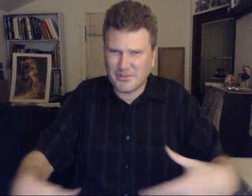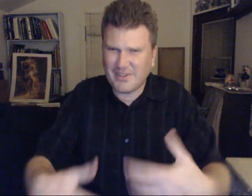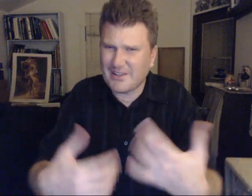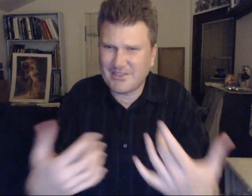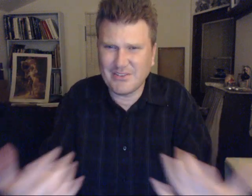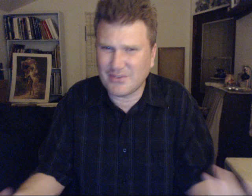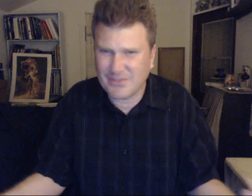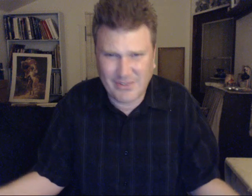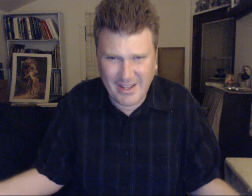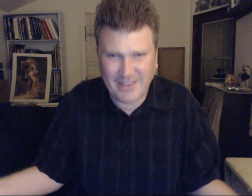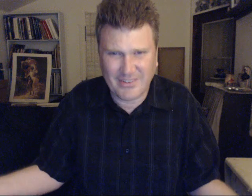But yes. These are still aliens.